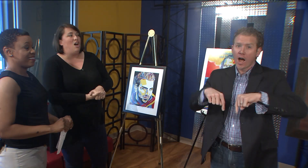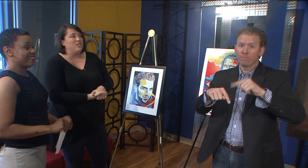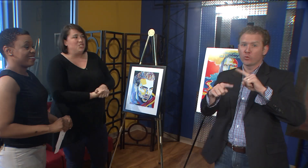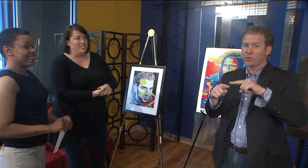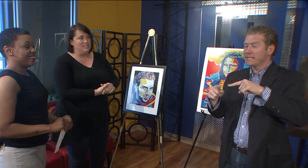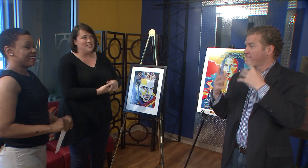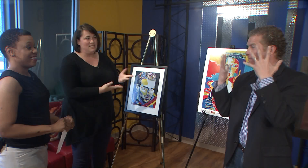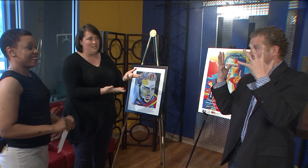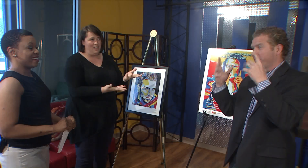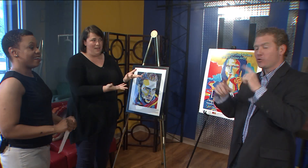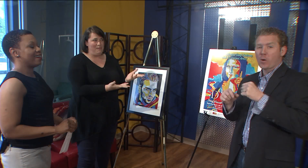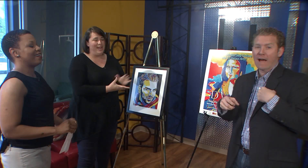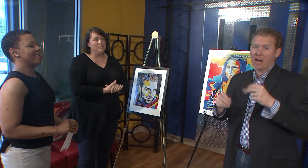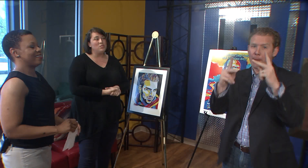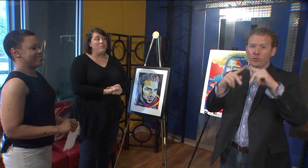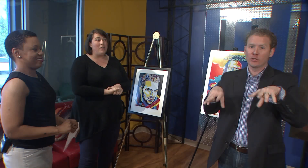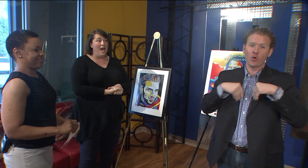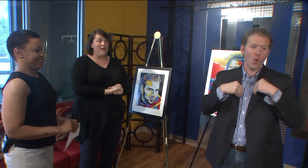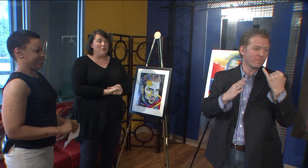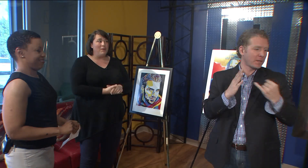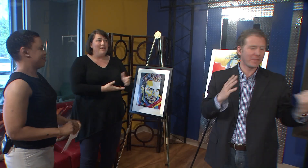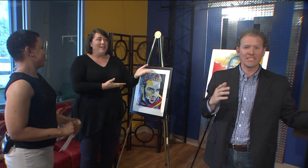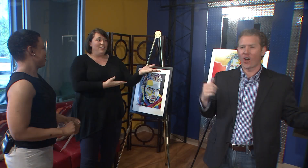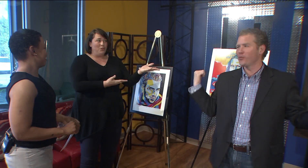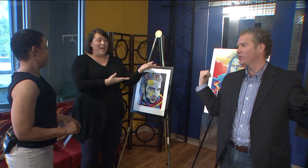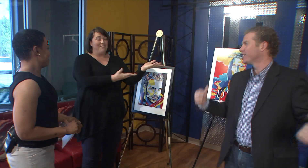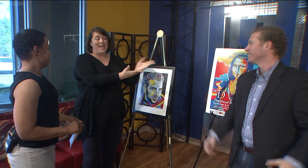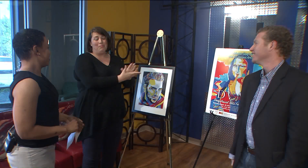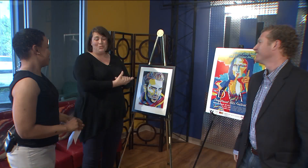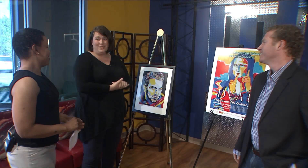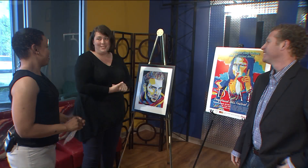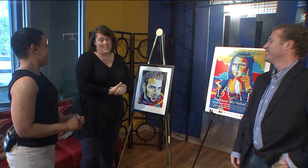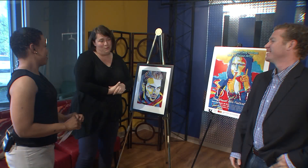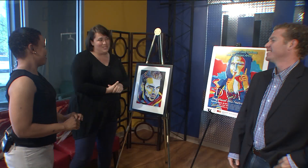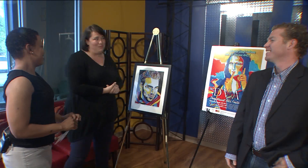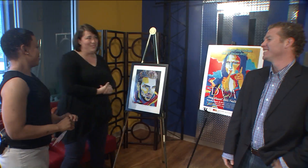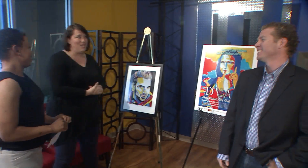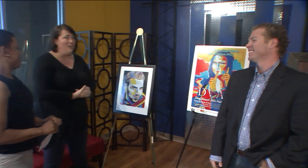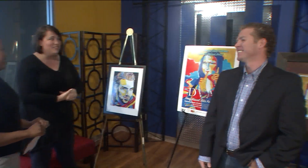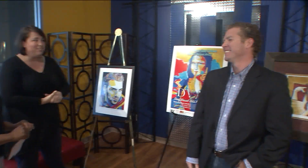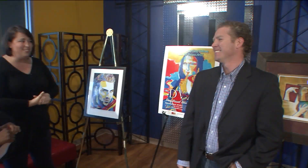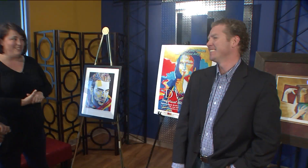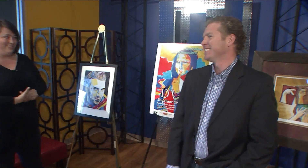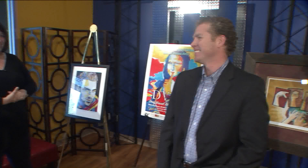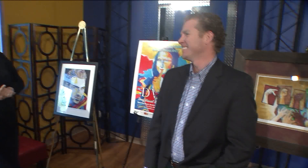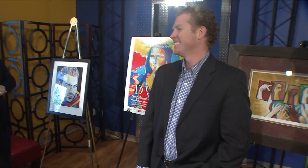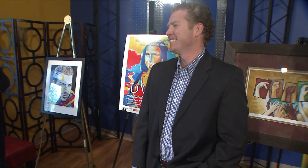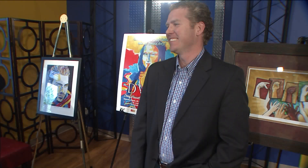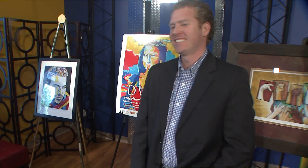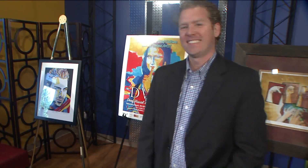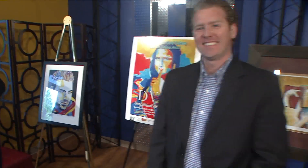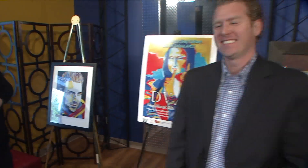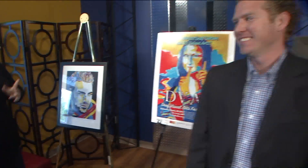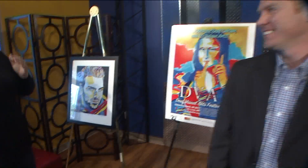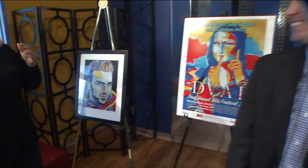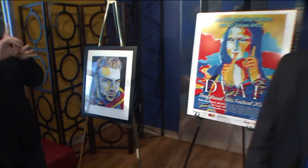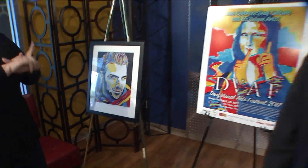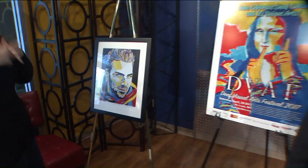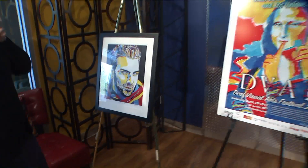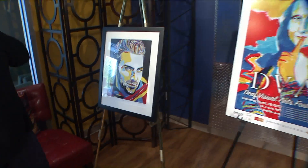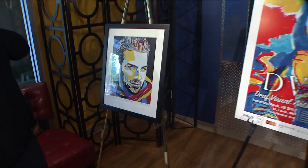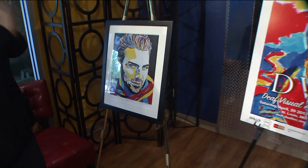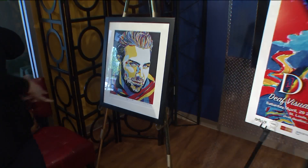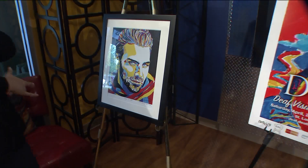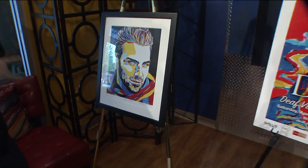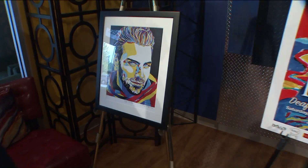the silent auctions items. So, if you come, you have the opportunity to own some of this art. Okay, so you guys can get started early